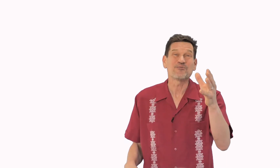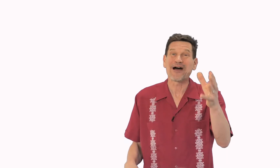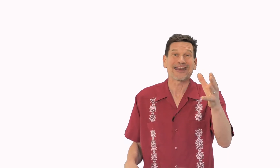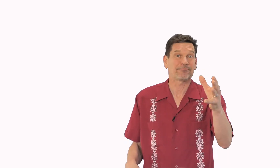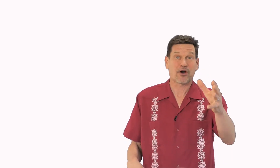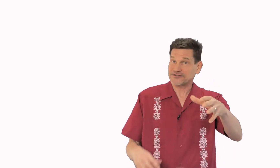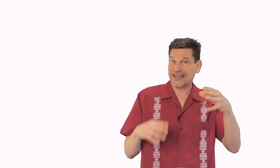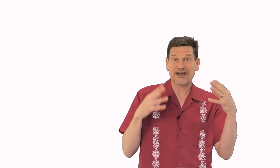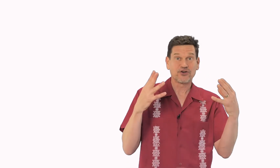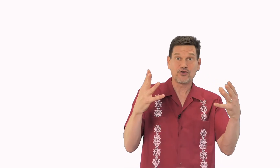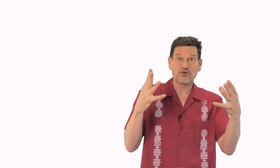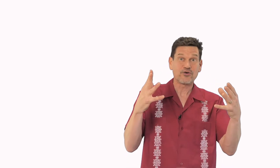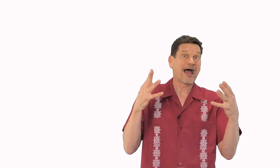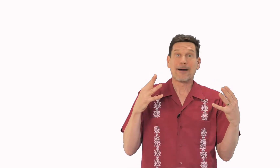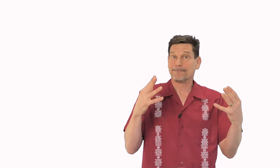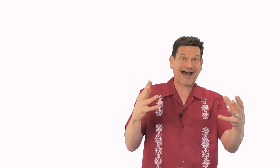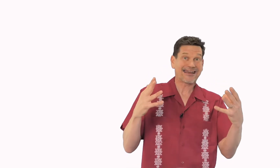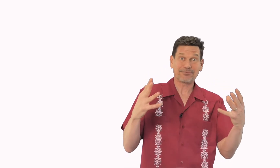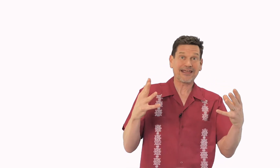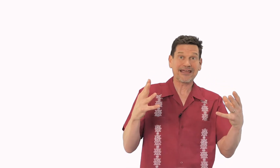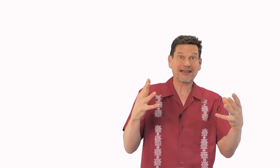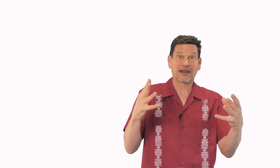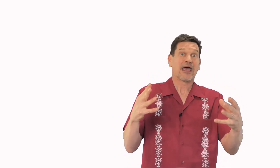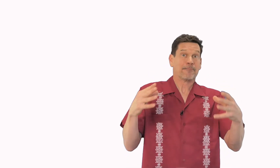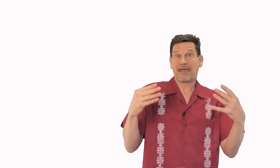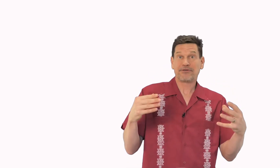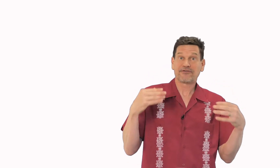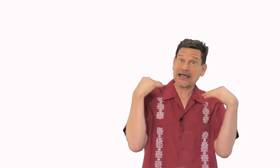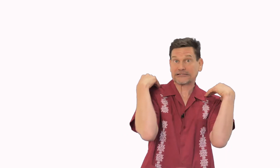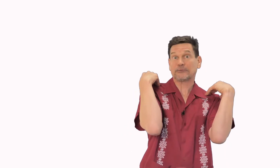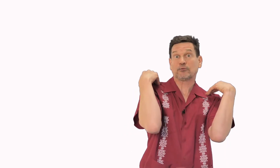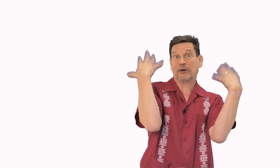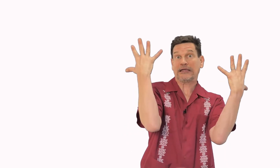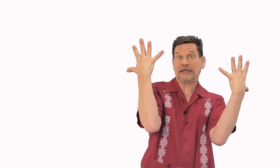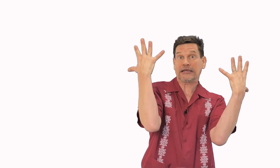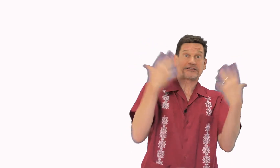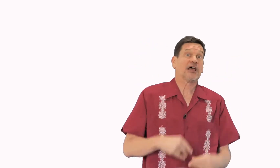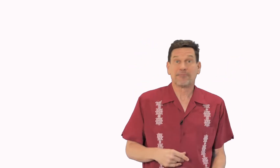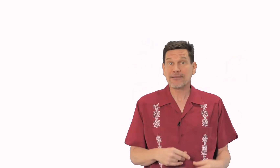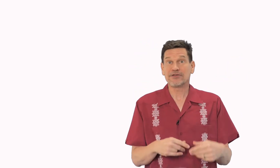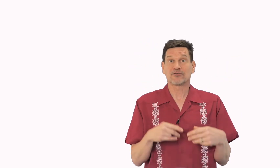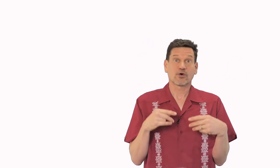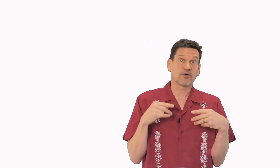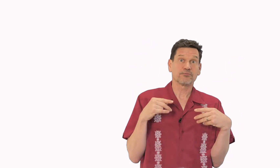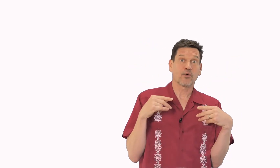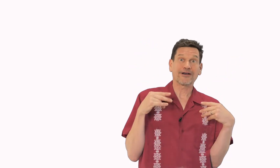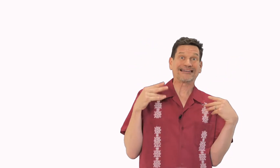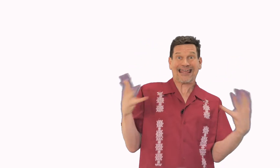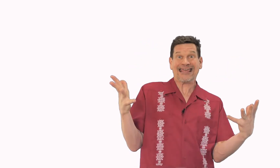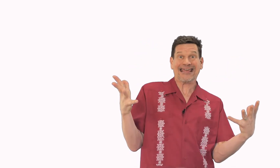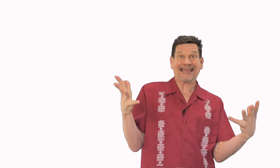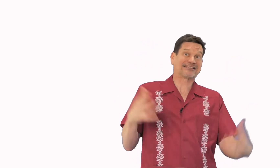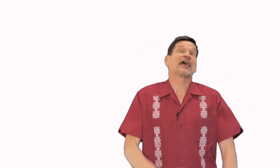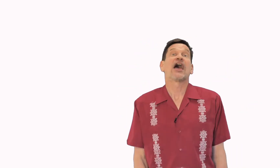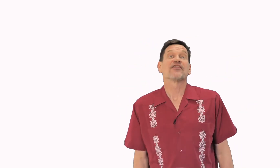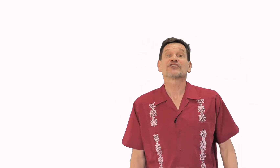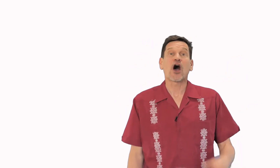body parts and a new body plan. Maybe you've got some wings, maybe you've grown more legs. There's